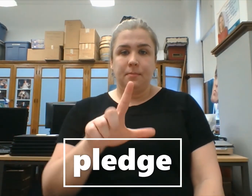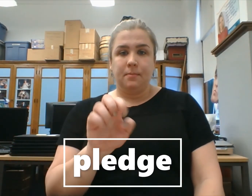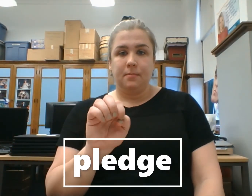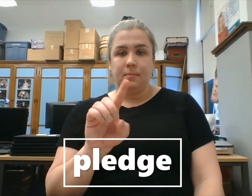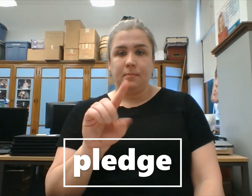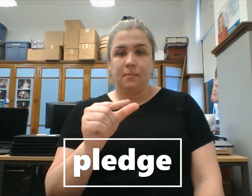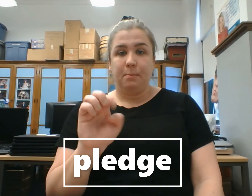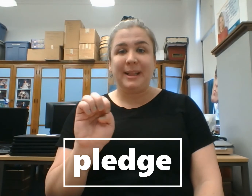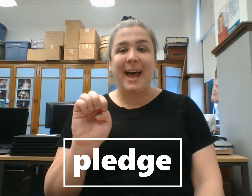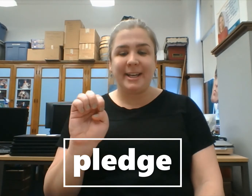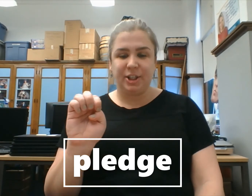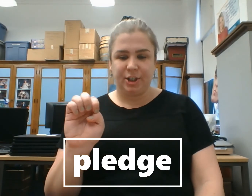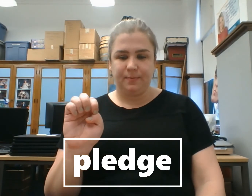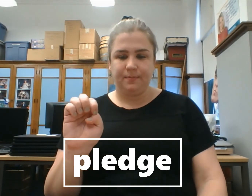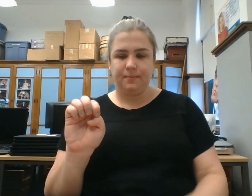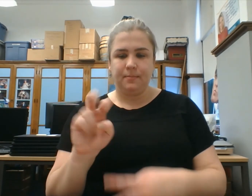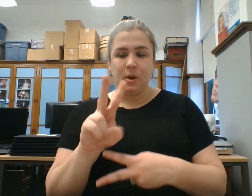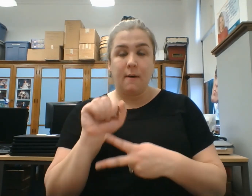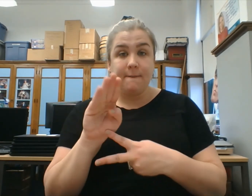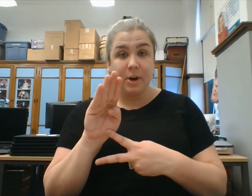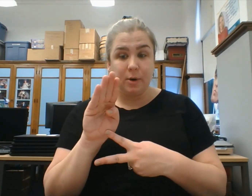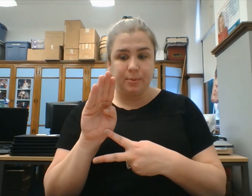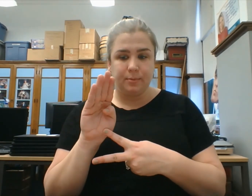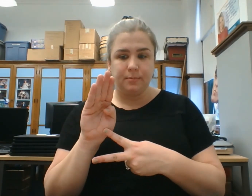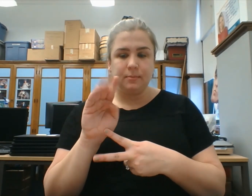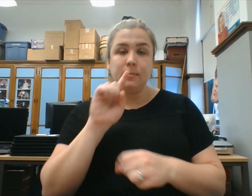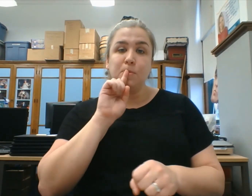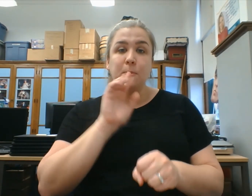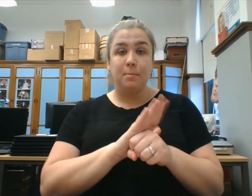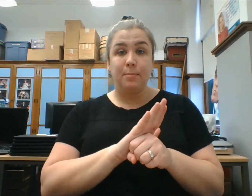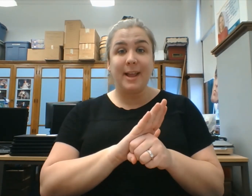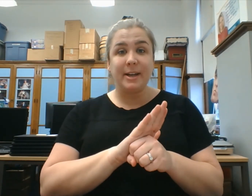Pledge. Verb. Pledge.